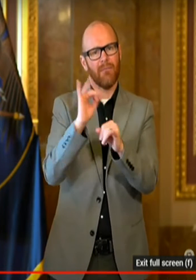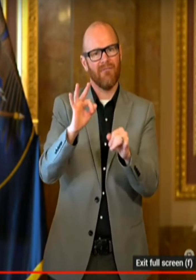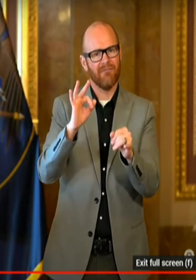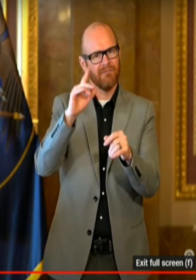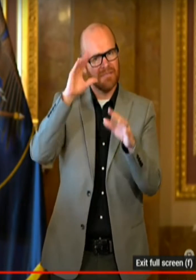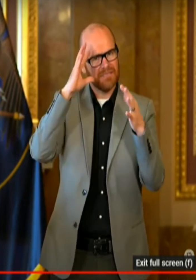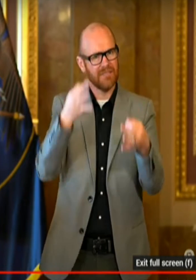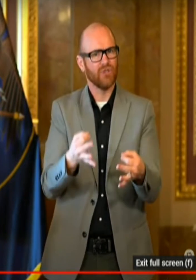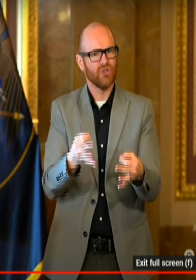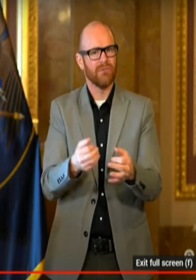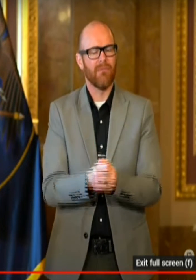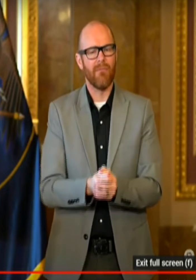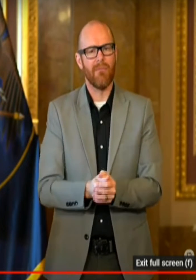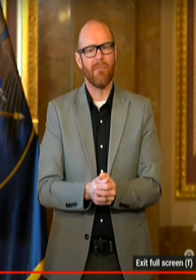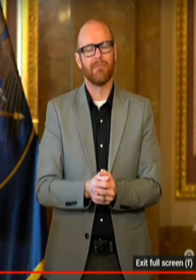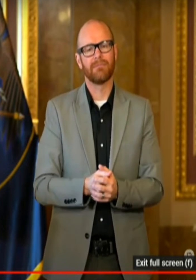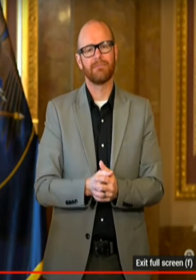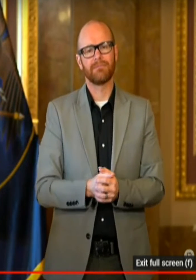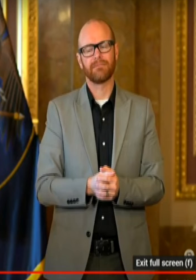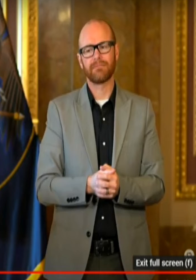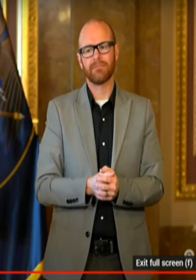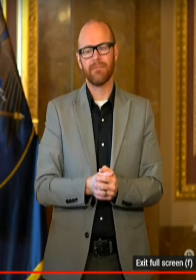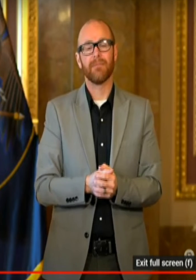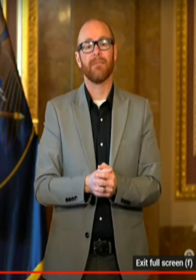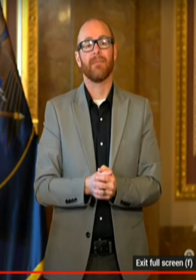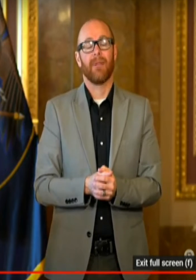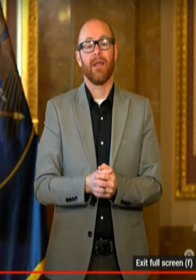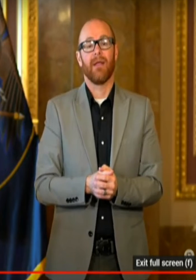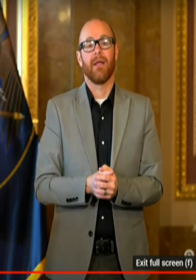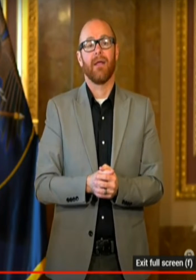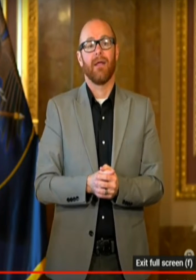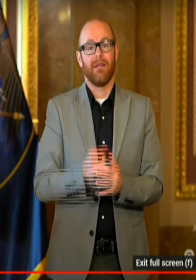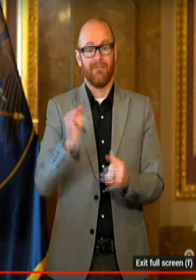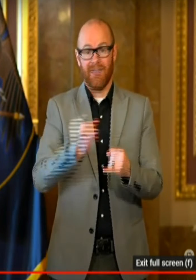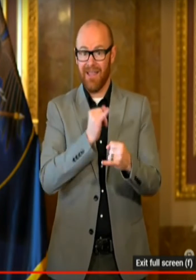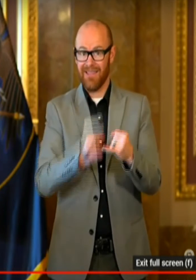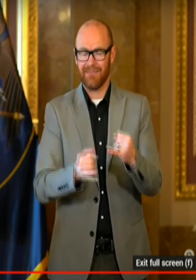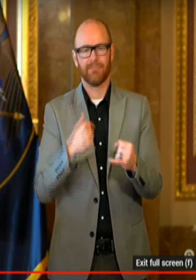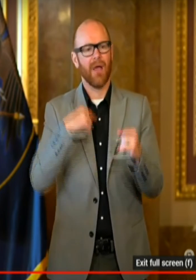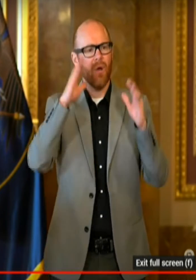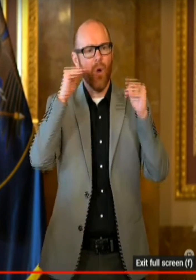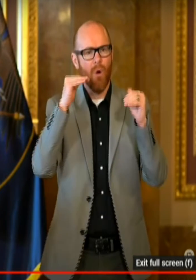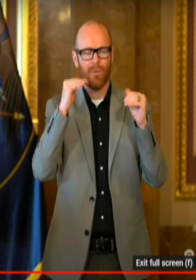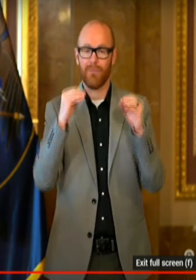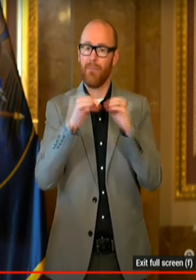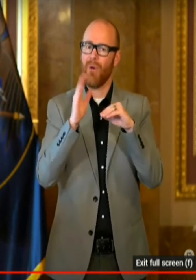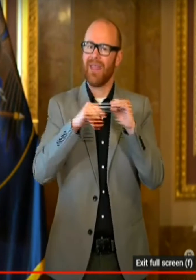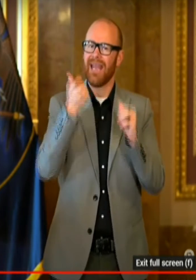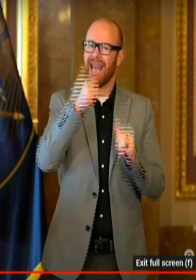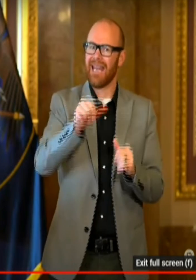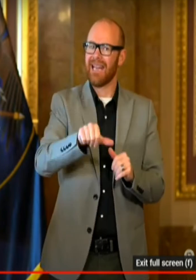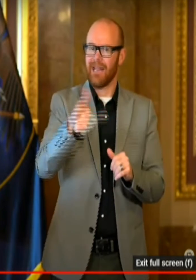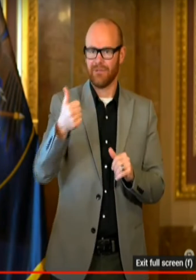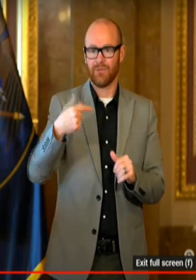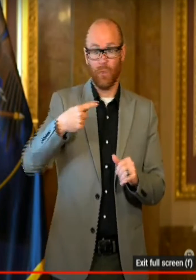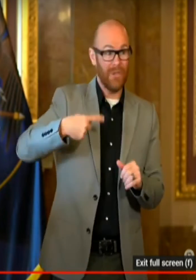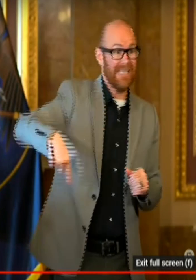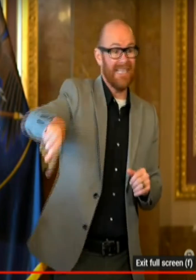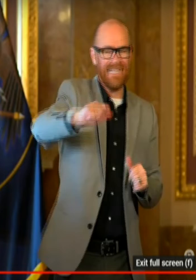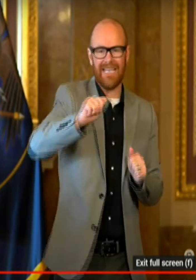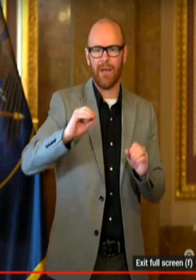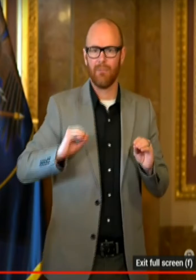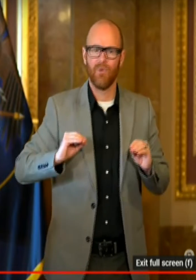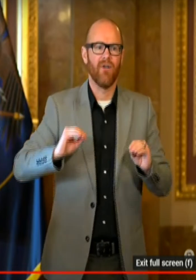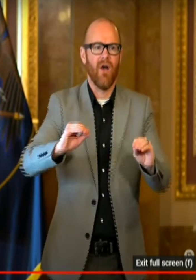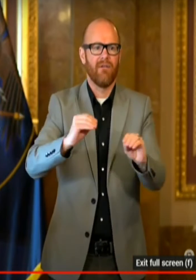and make similar announcements. And finally, I hope that more than anything else that we can move on from